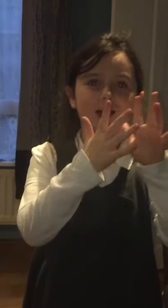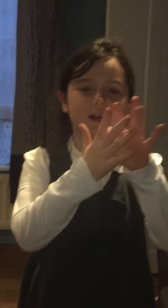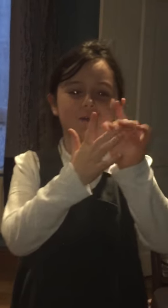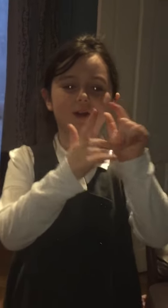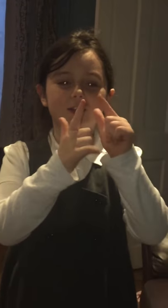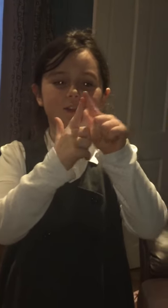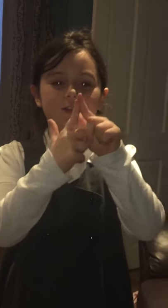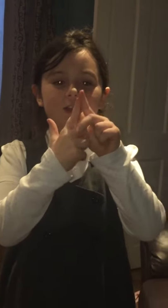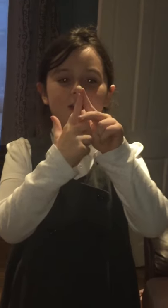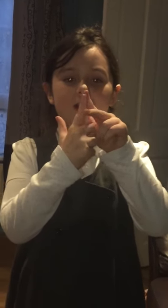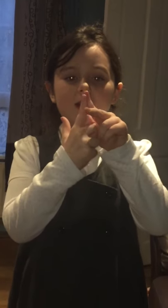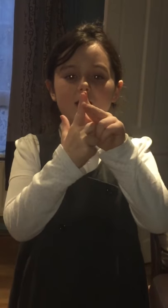language.